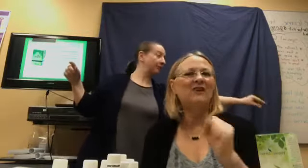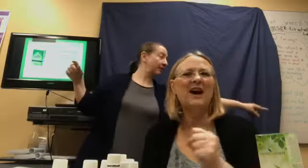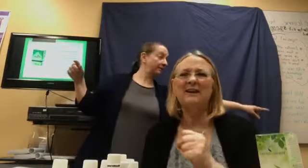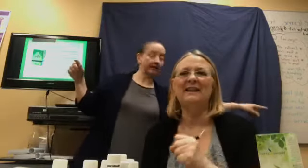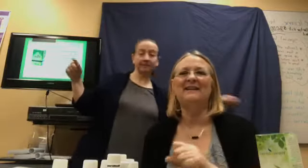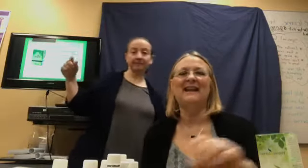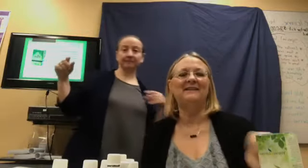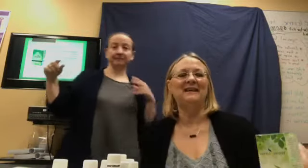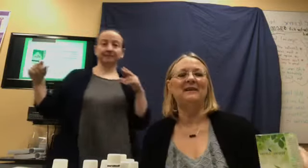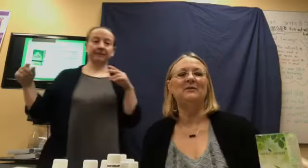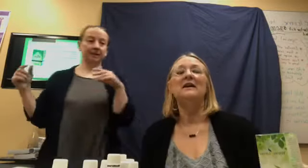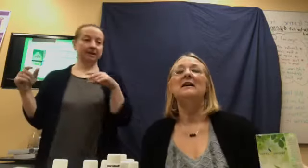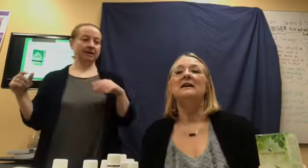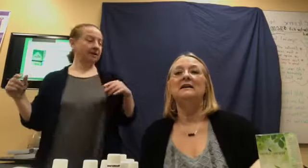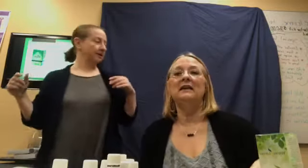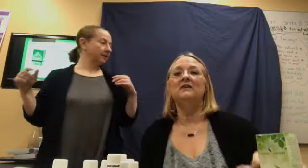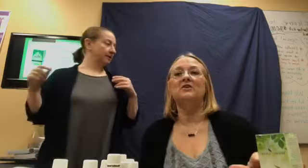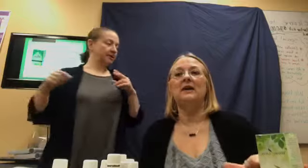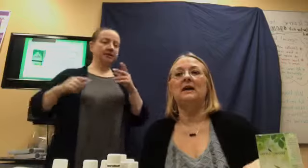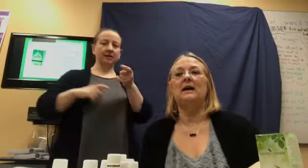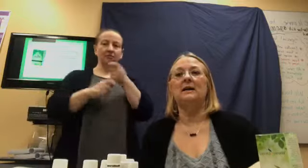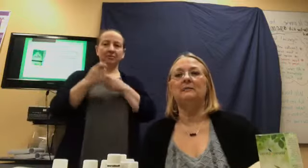Gotta get that down. Ningsha, um,